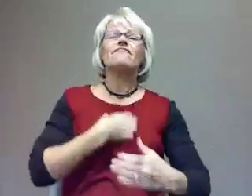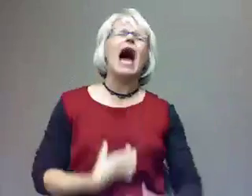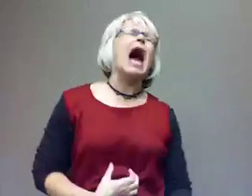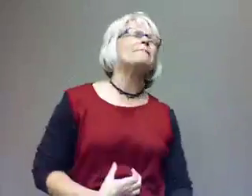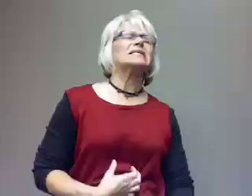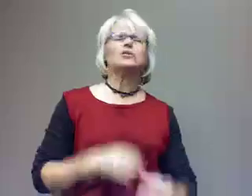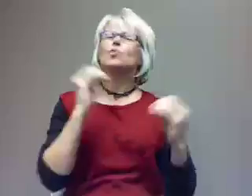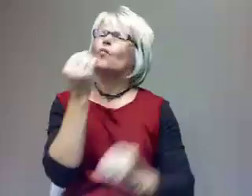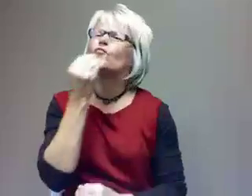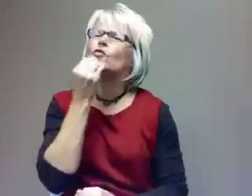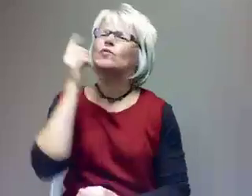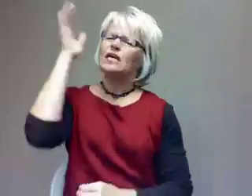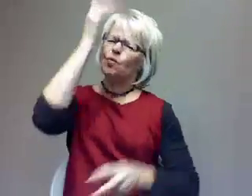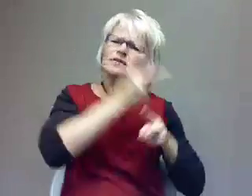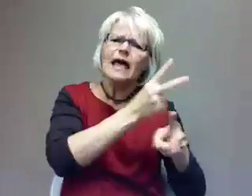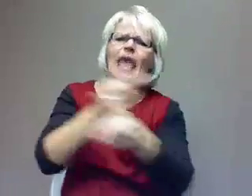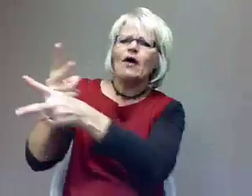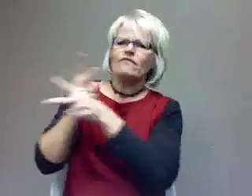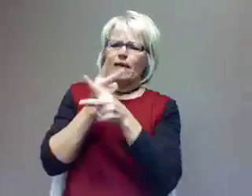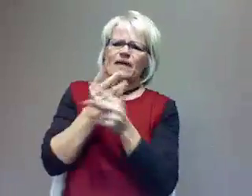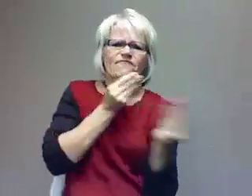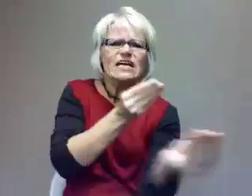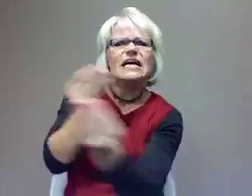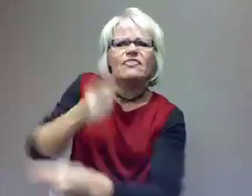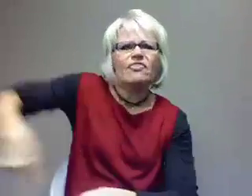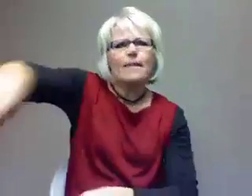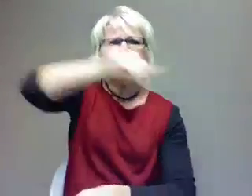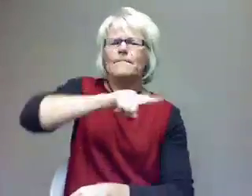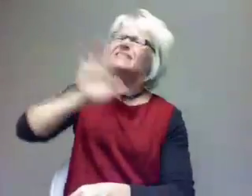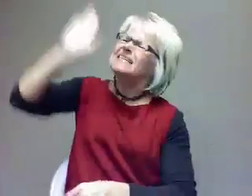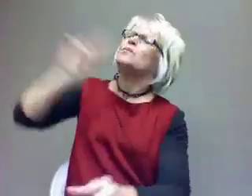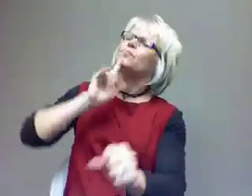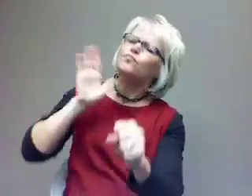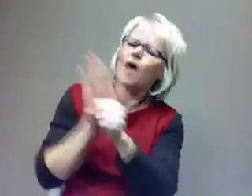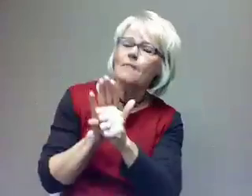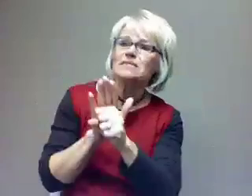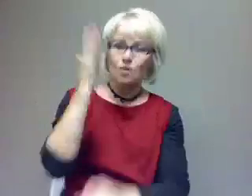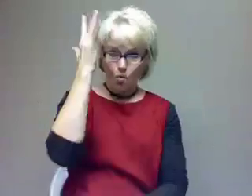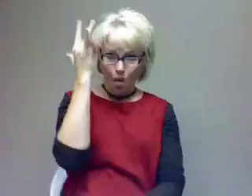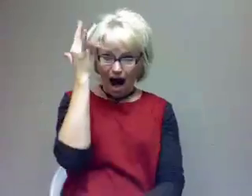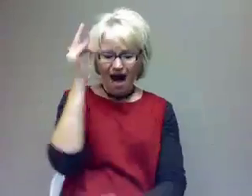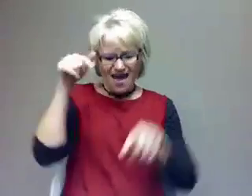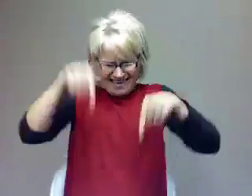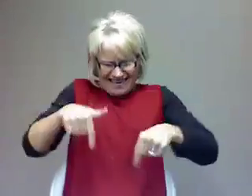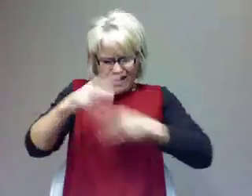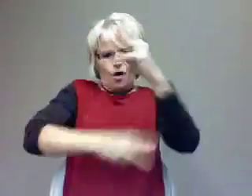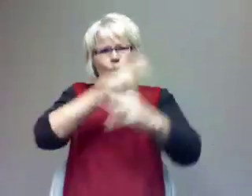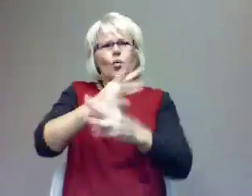And that is the promise tonight. Because this building and our world is filled with hurting people. With lives that